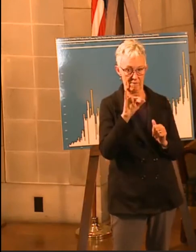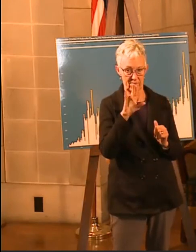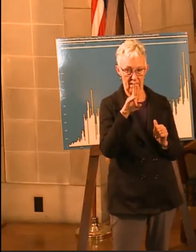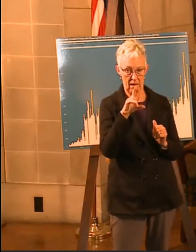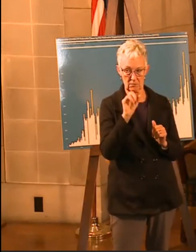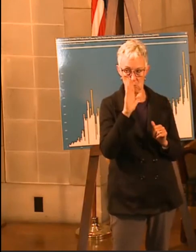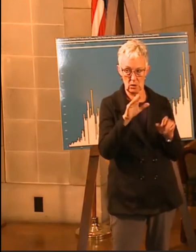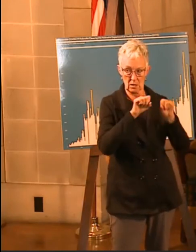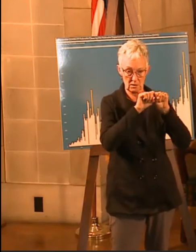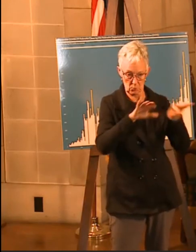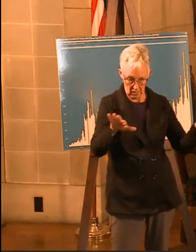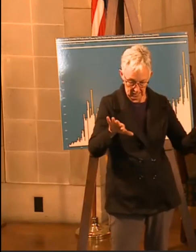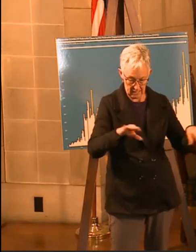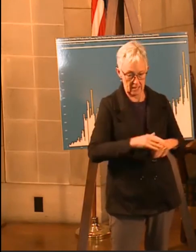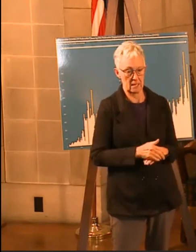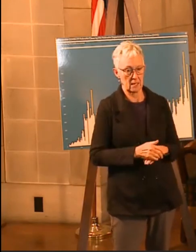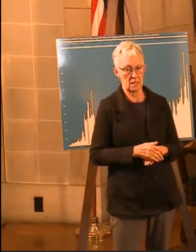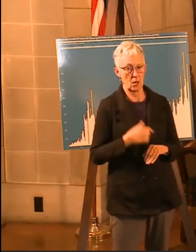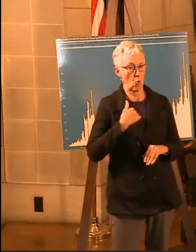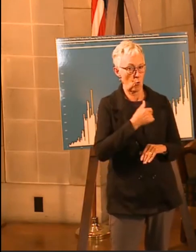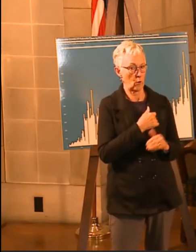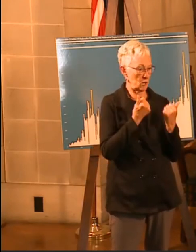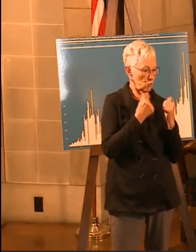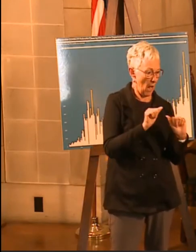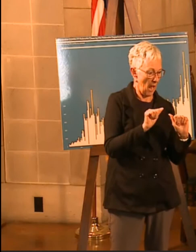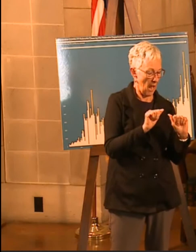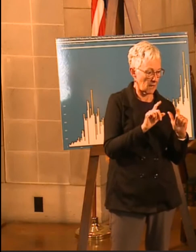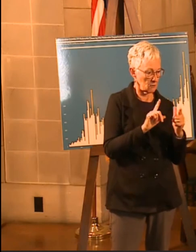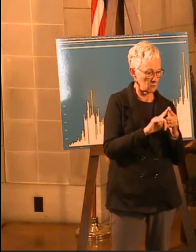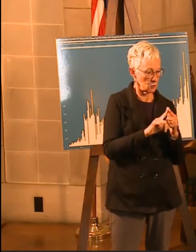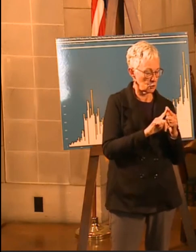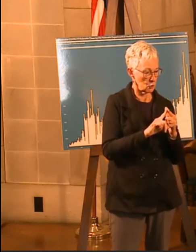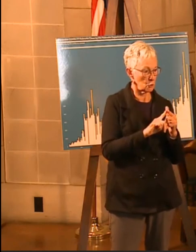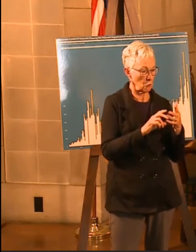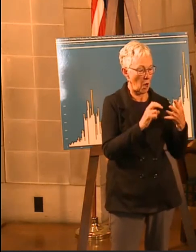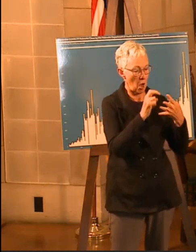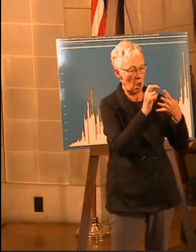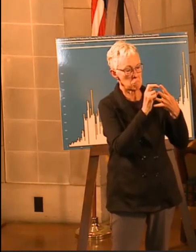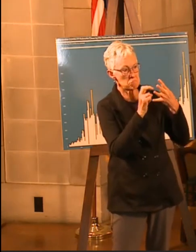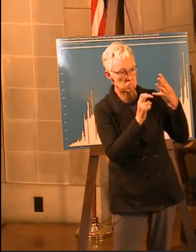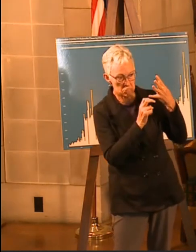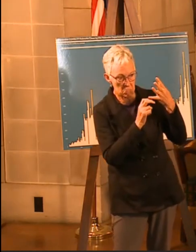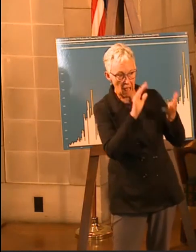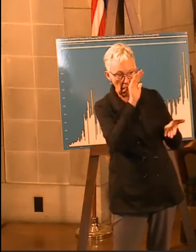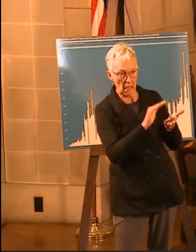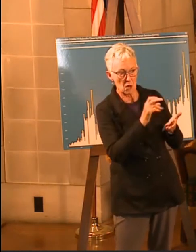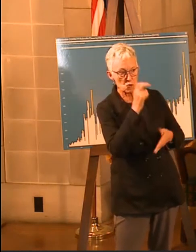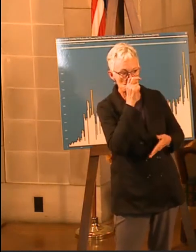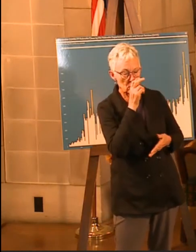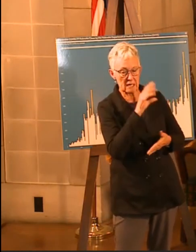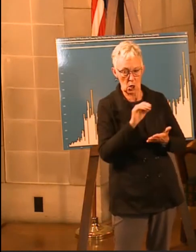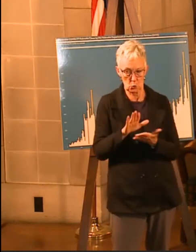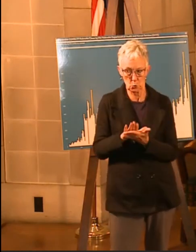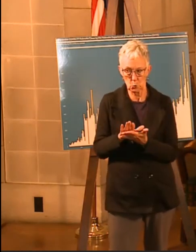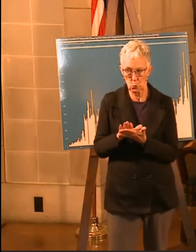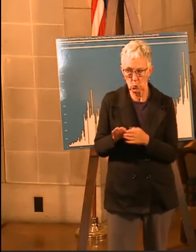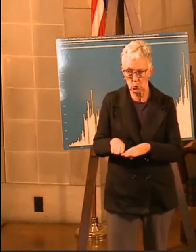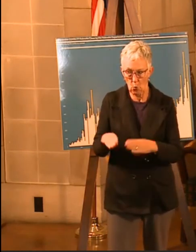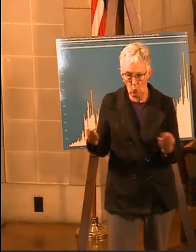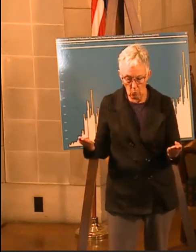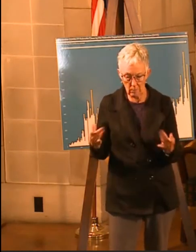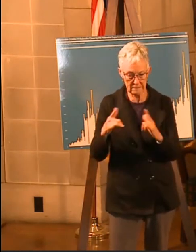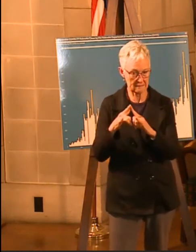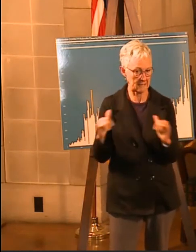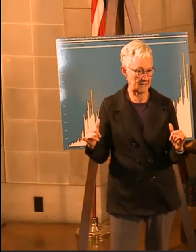to do. We took the steps to loosen some of these restrictions. At the same time, we were going back into school. So, you there's a variety of different